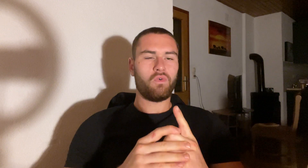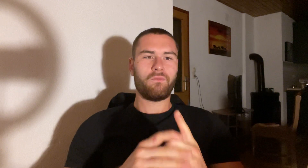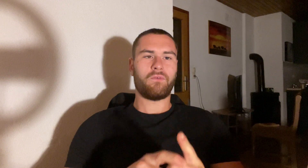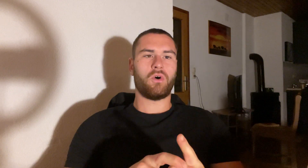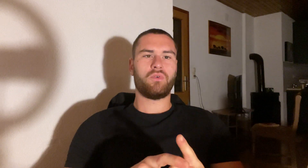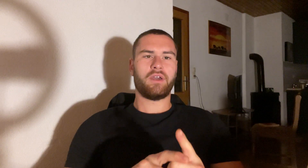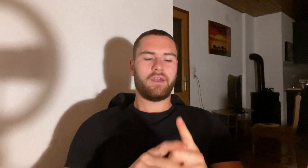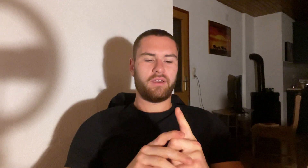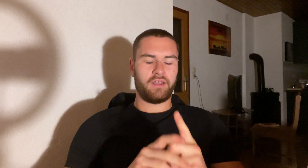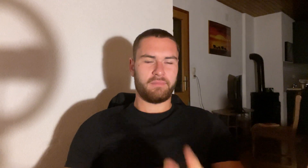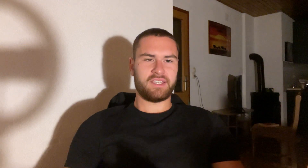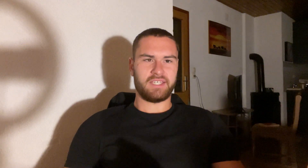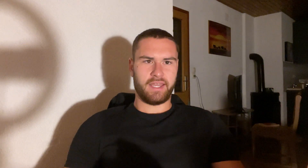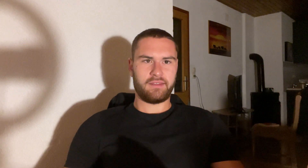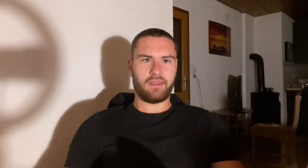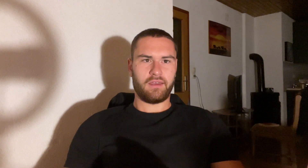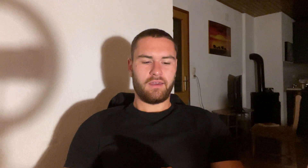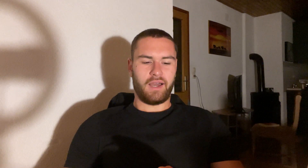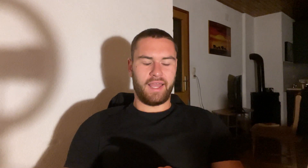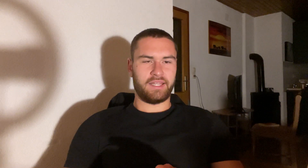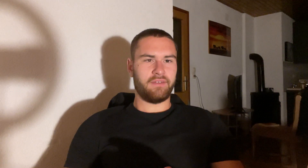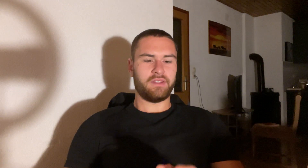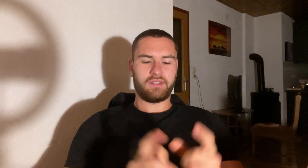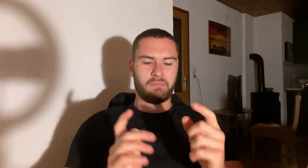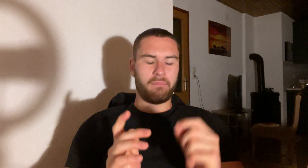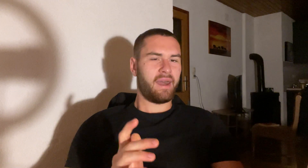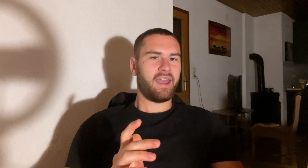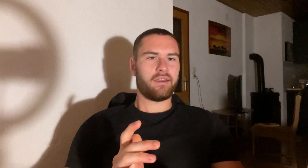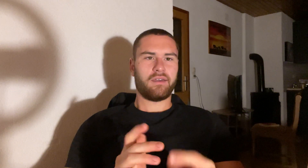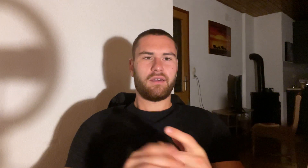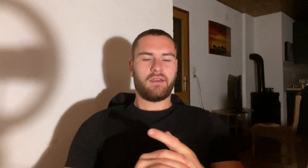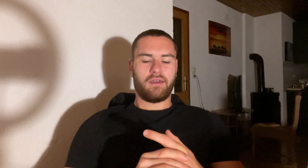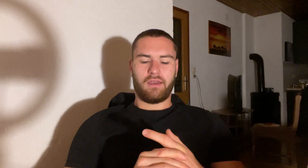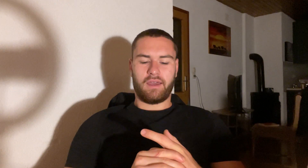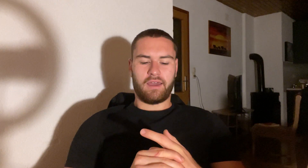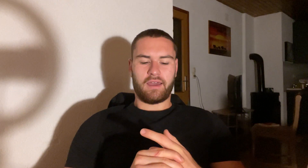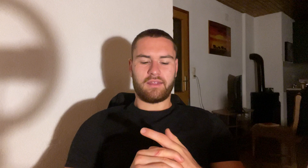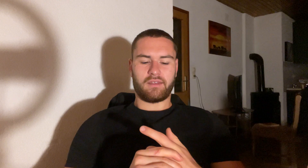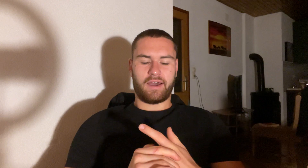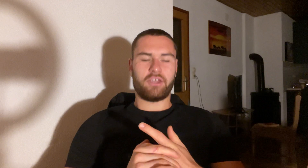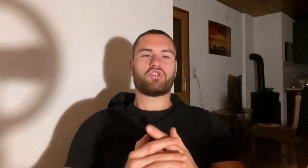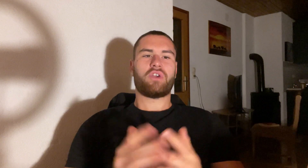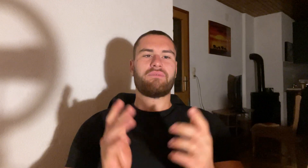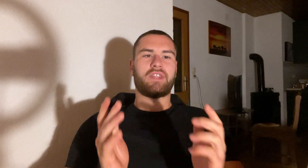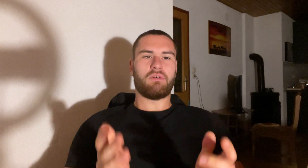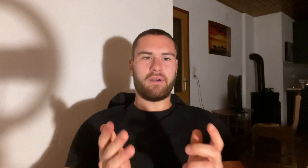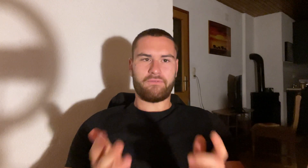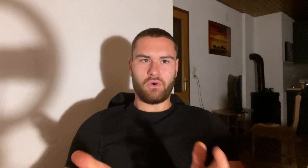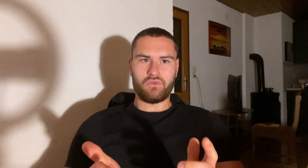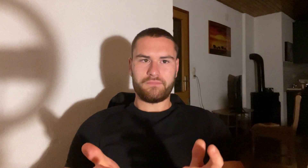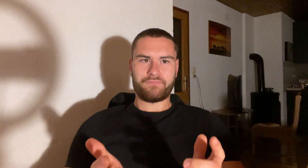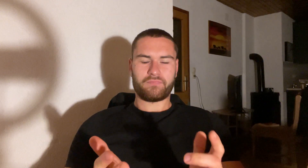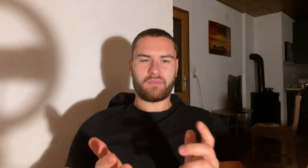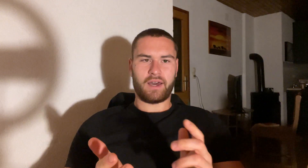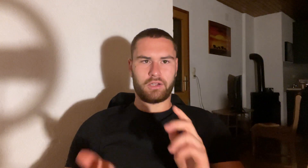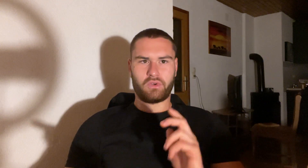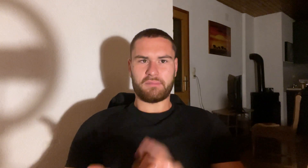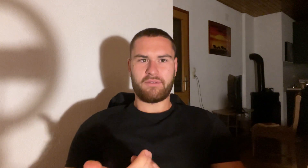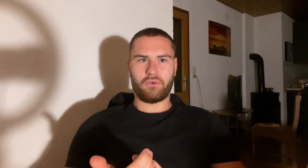phone in my sight. I leave it in my bag and I train without my phone. I don't look at my phone